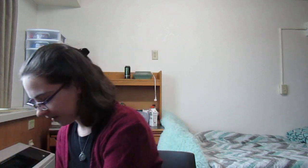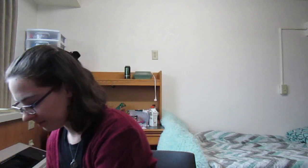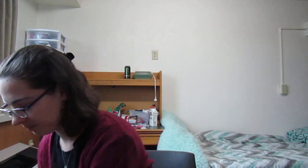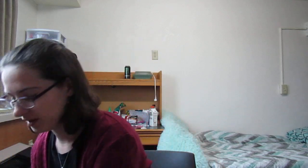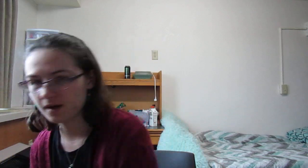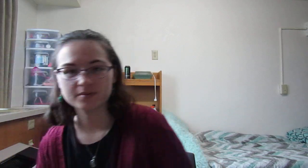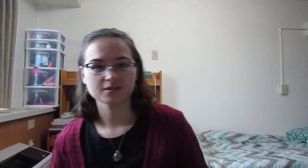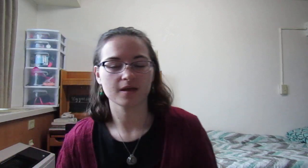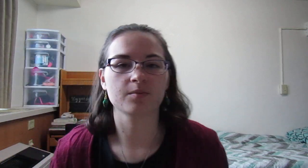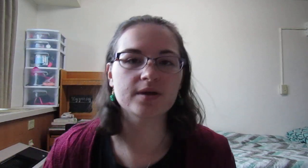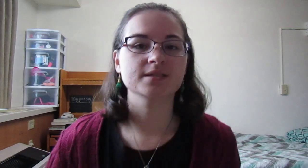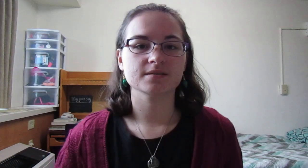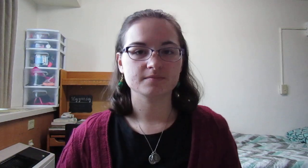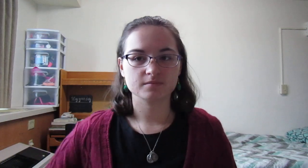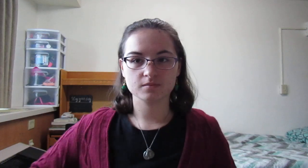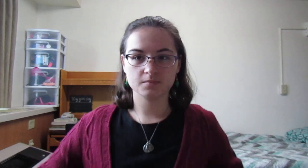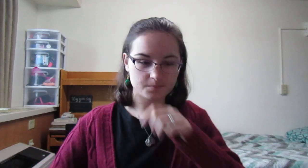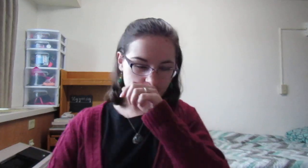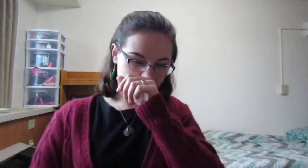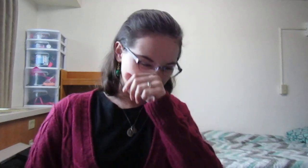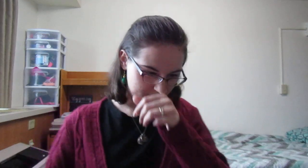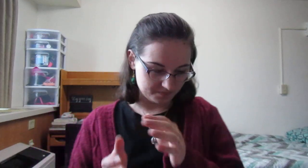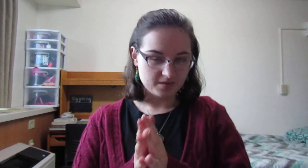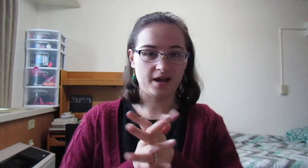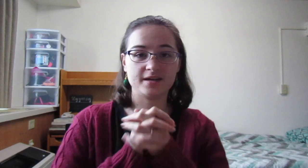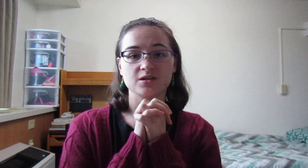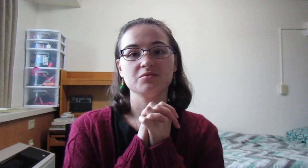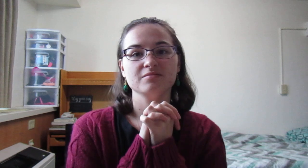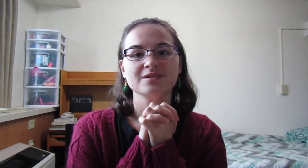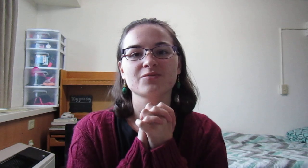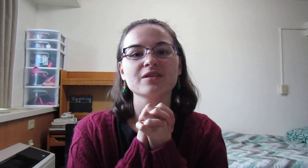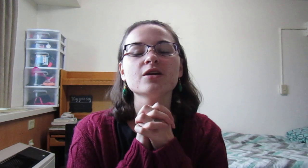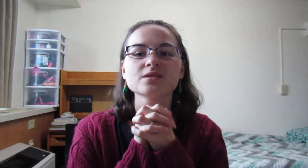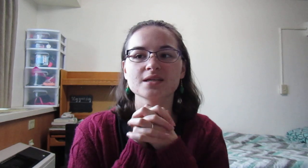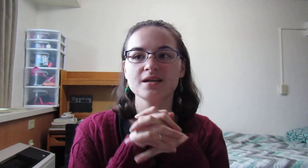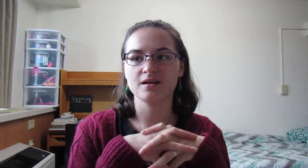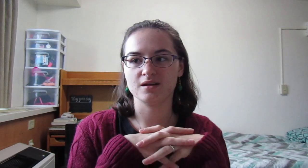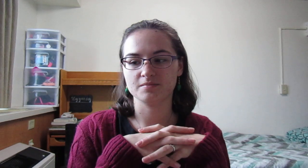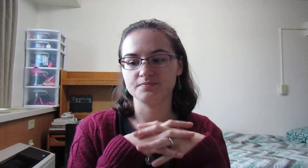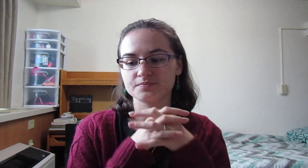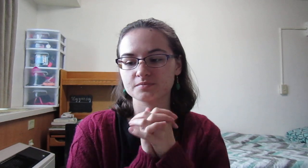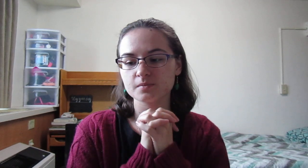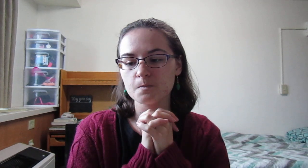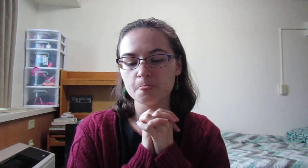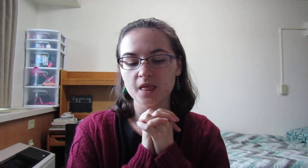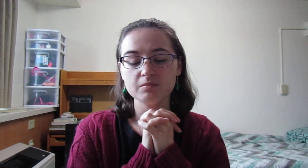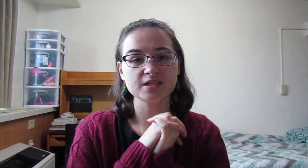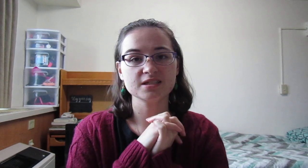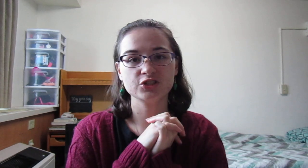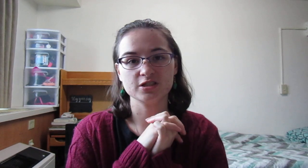But up until that point, um, I don't really know what's in it. Um, Blessed Is She is